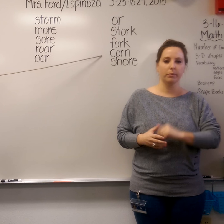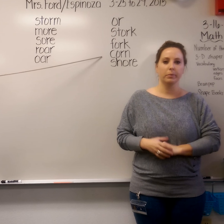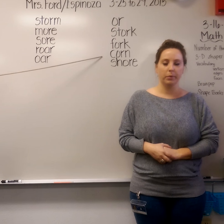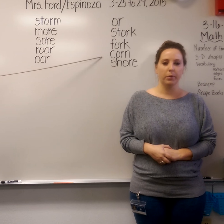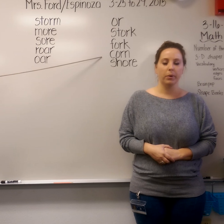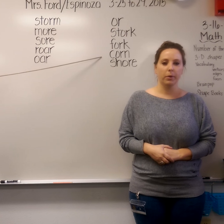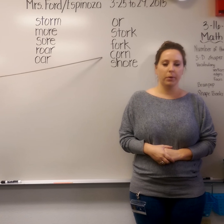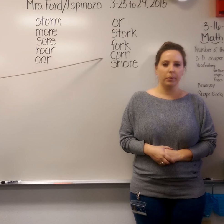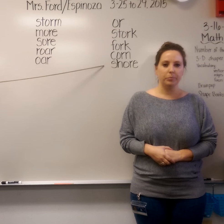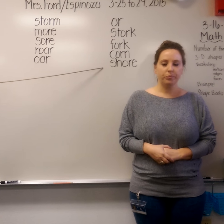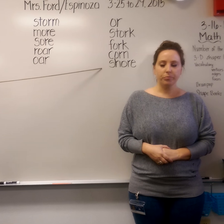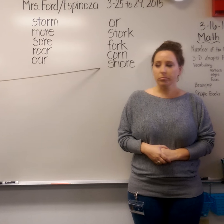Sure.